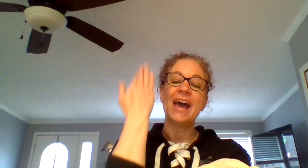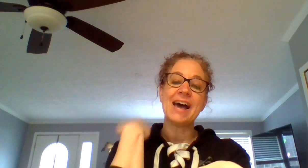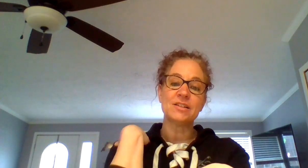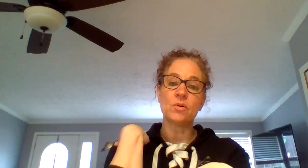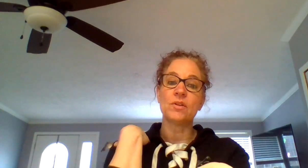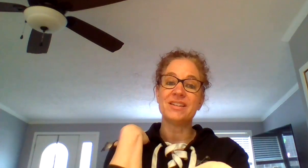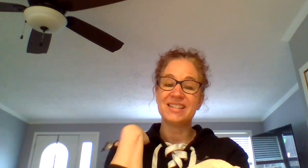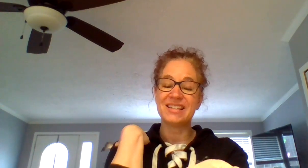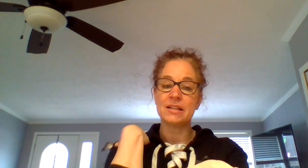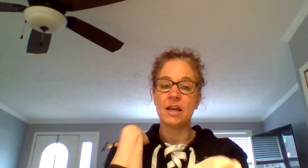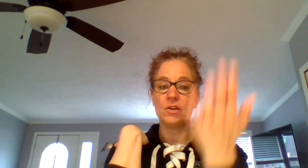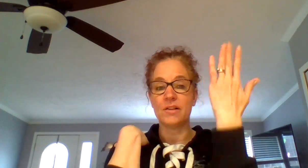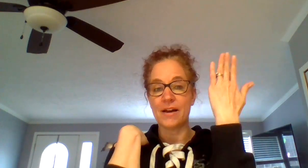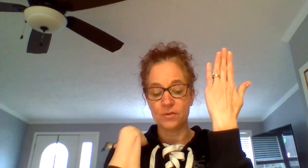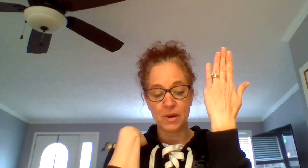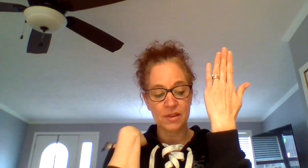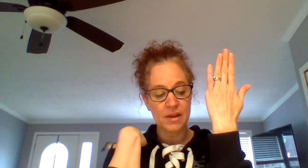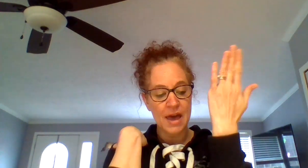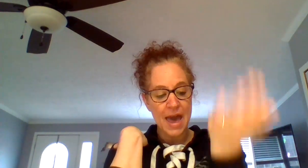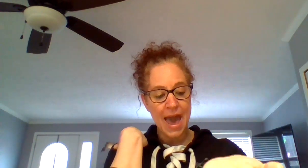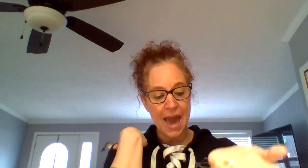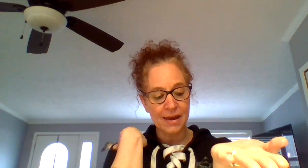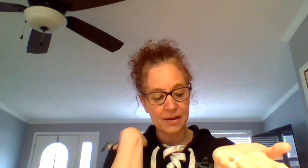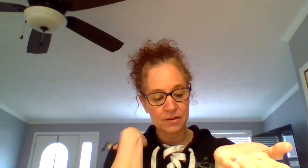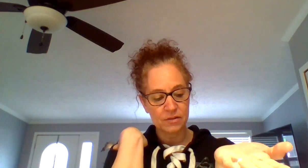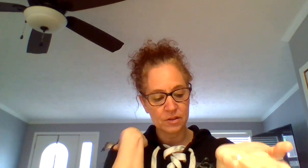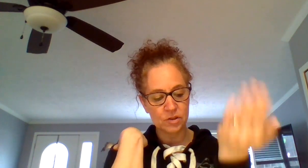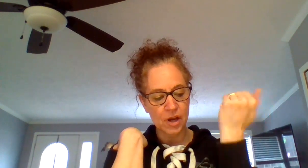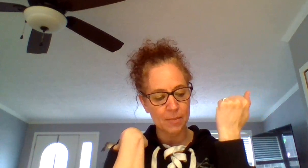S or the S and you're left with ack. Good job.